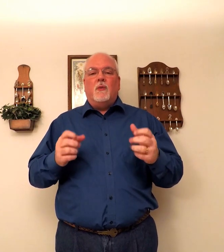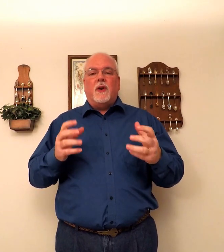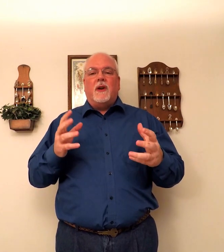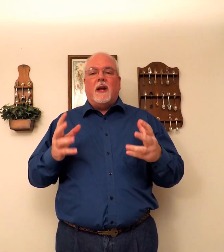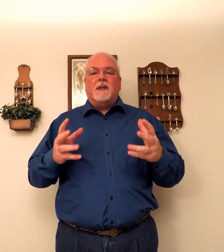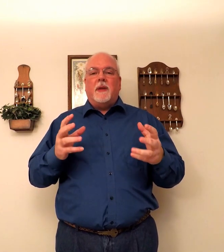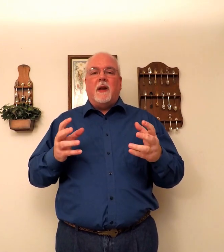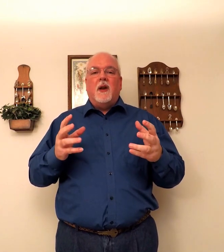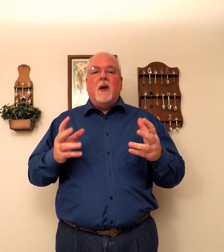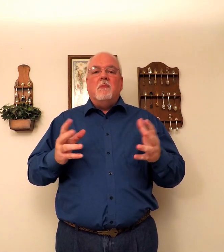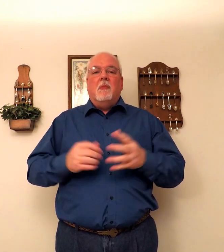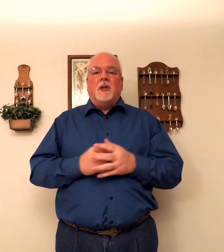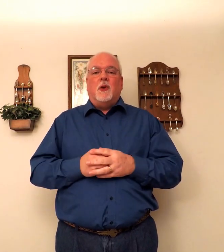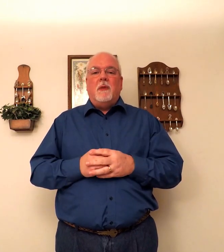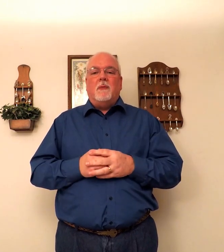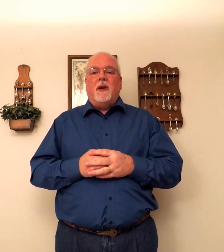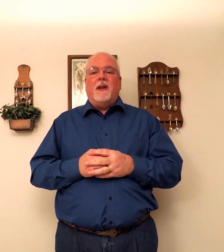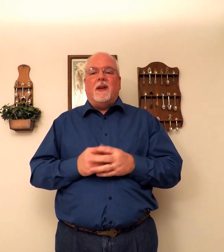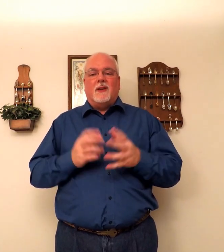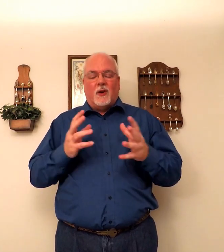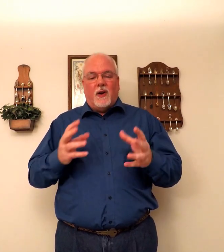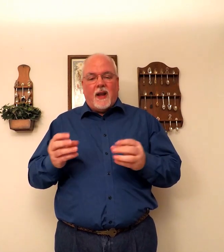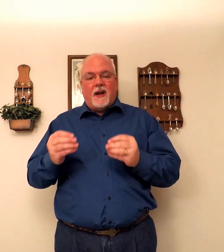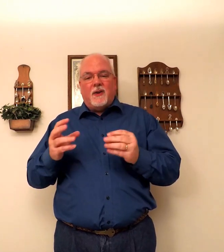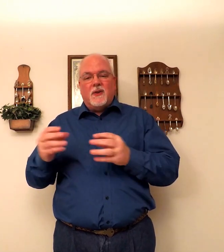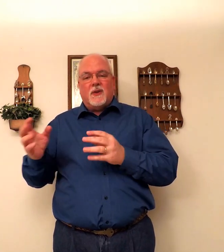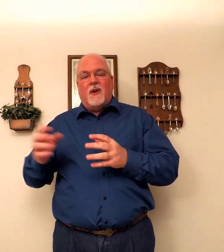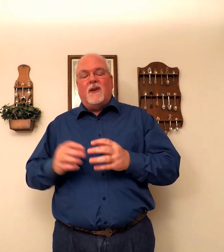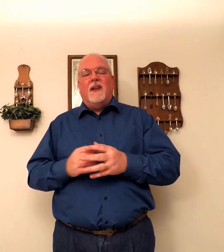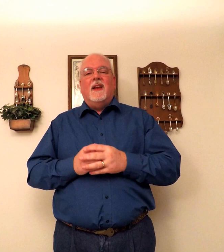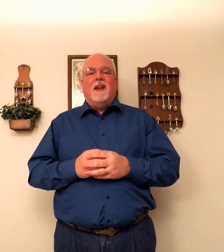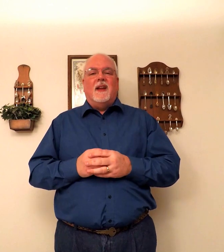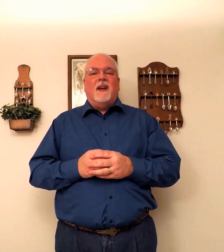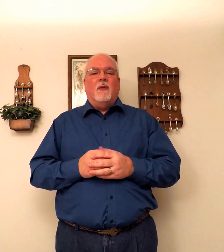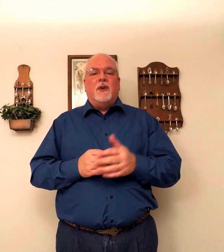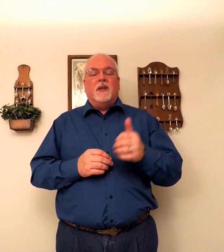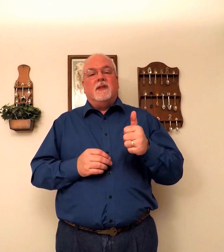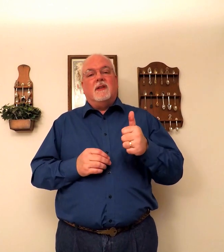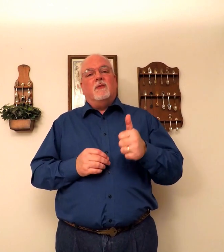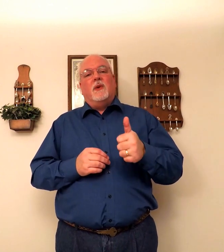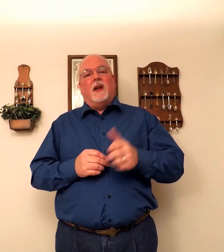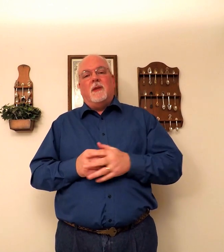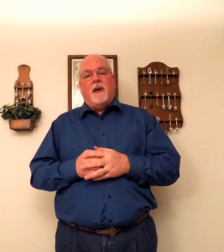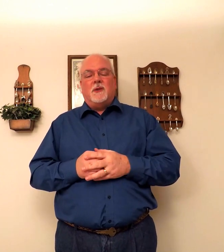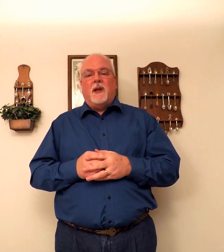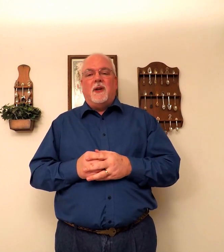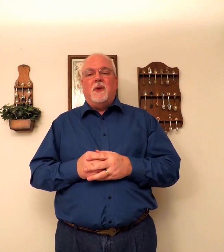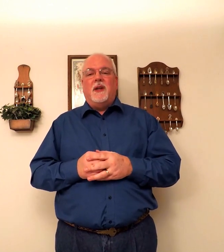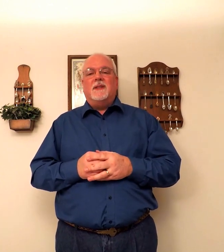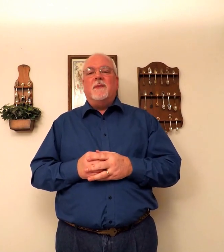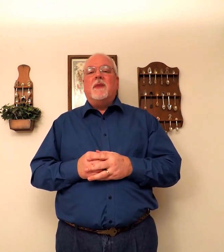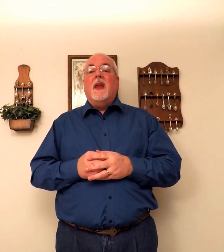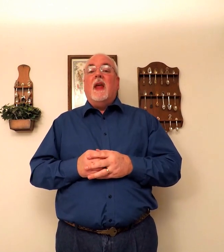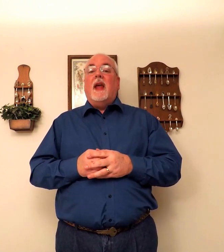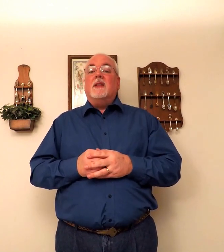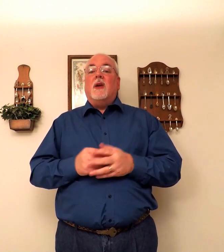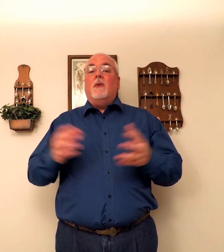where you've got some of that muscle memory, learning how to do the song, which is really the best way to do this. And so,